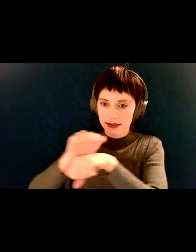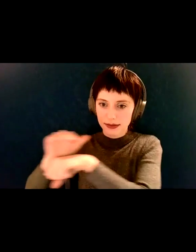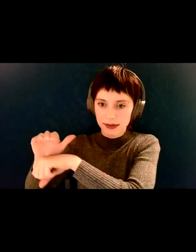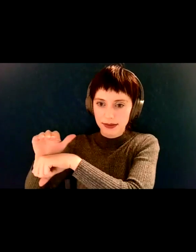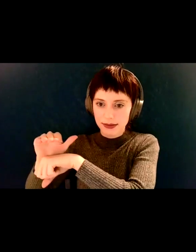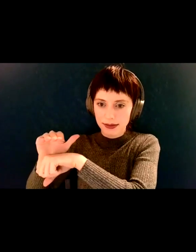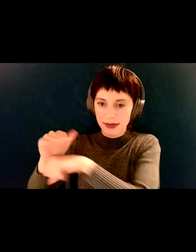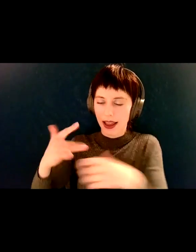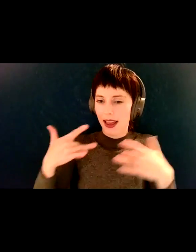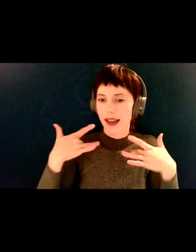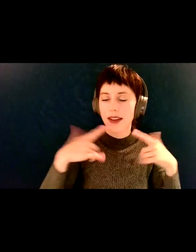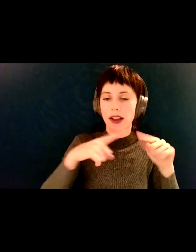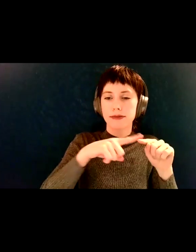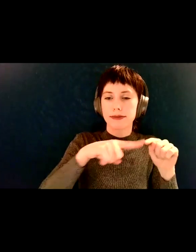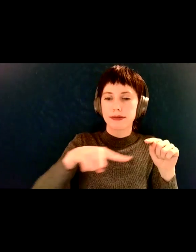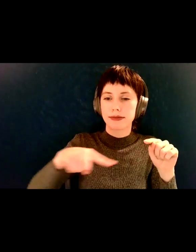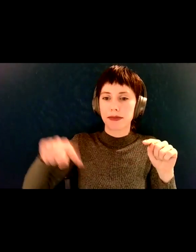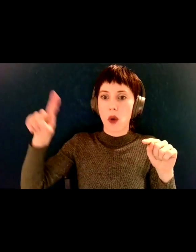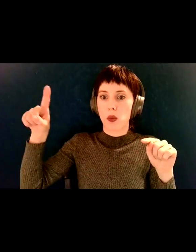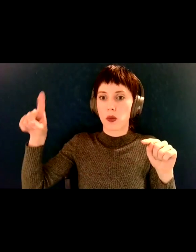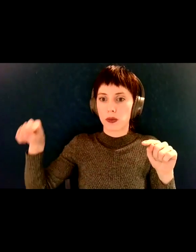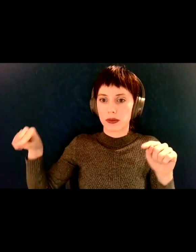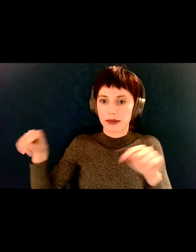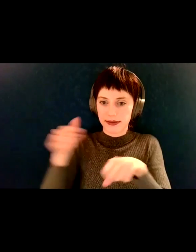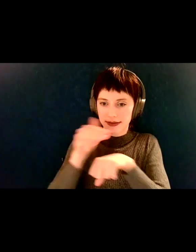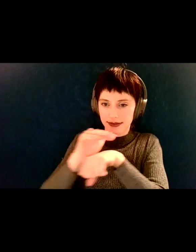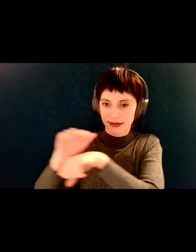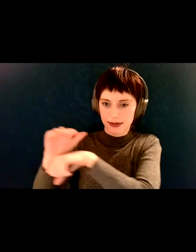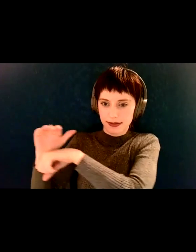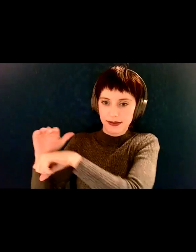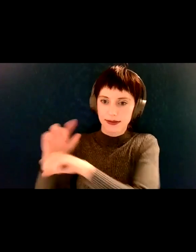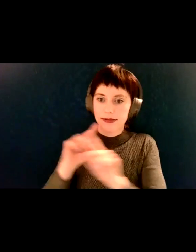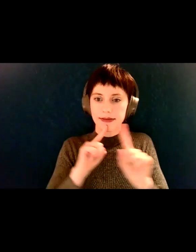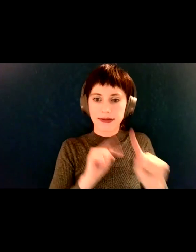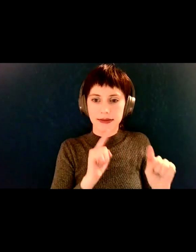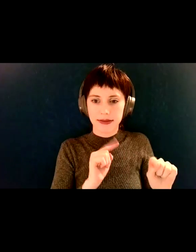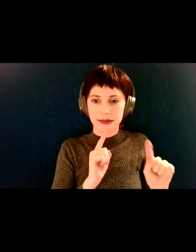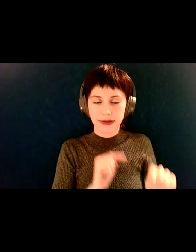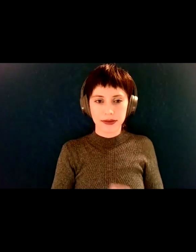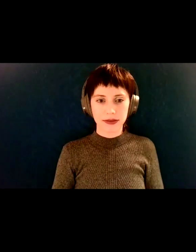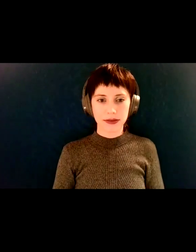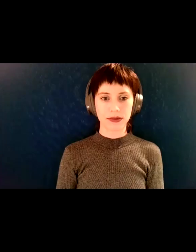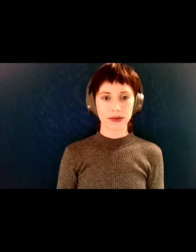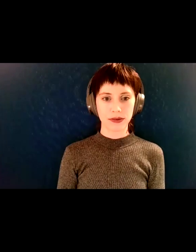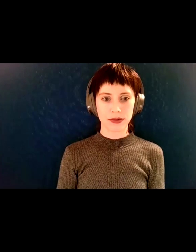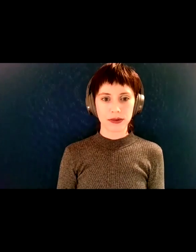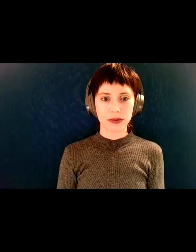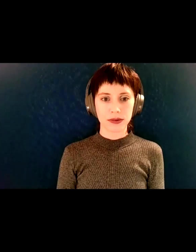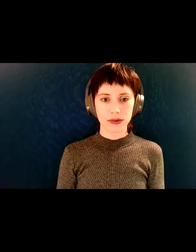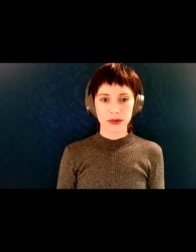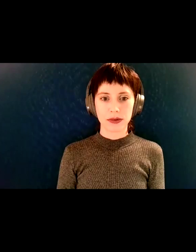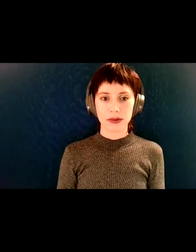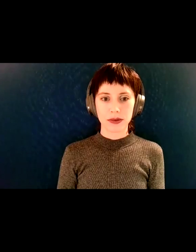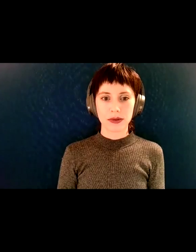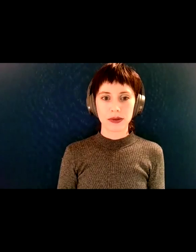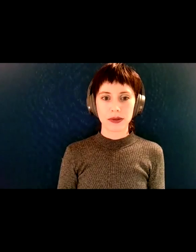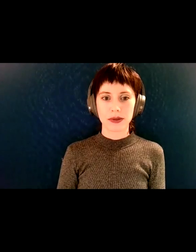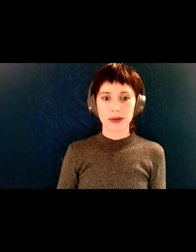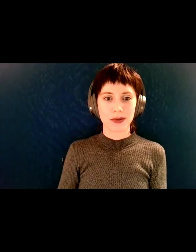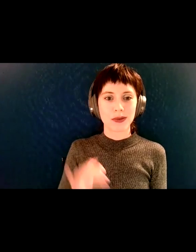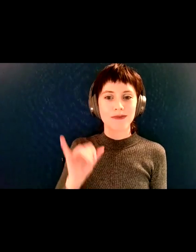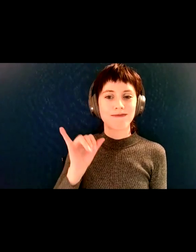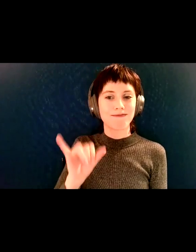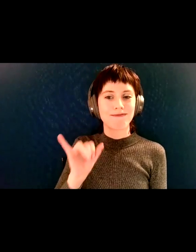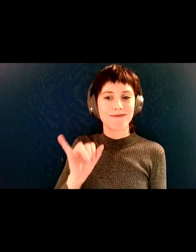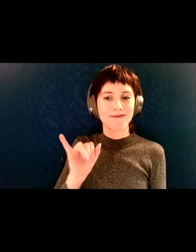know that these focus groups would never take